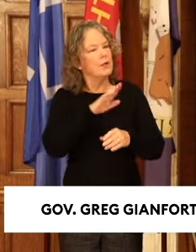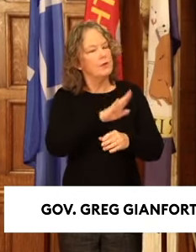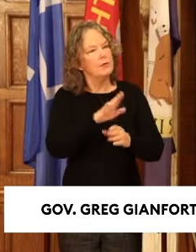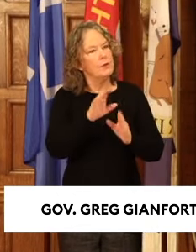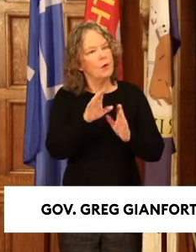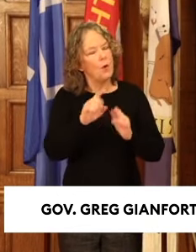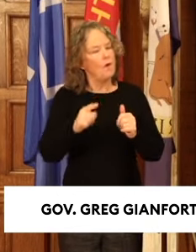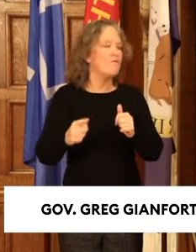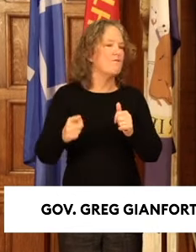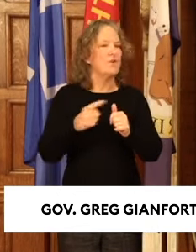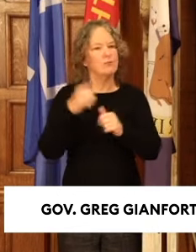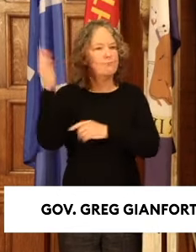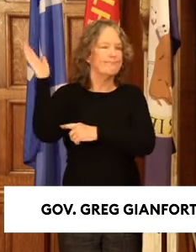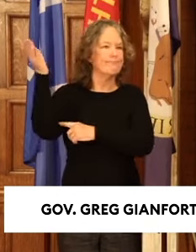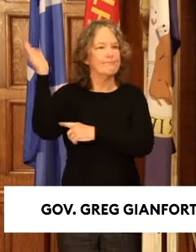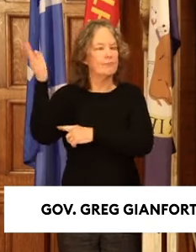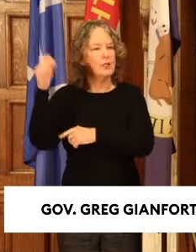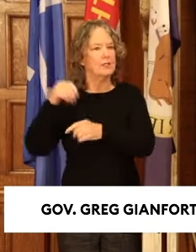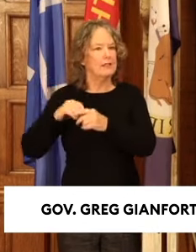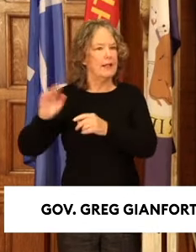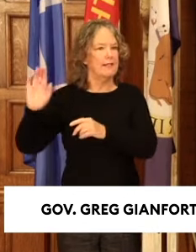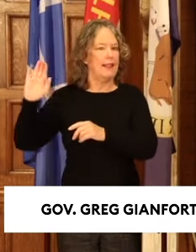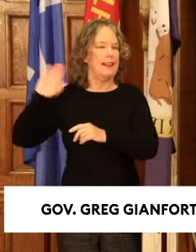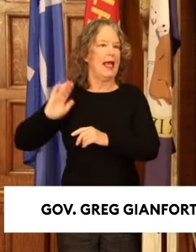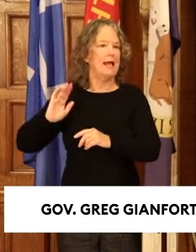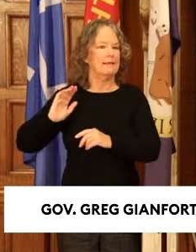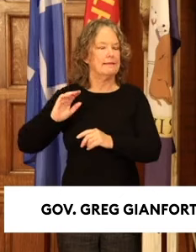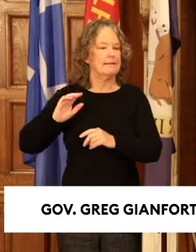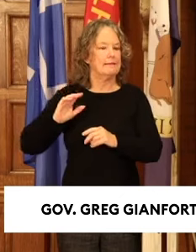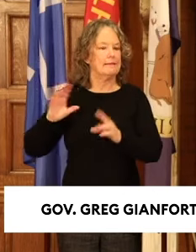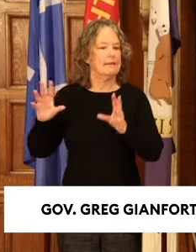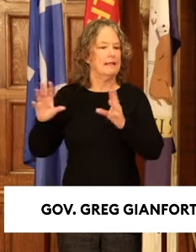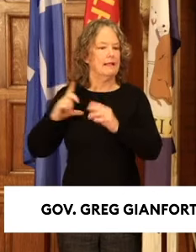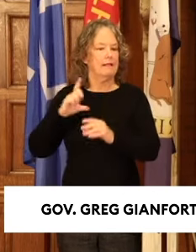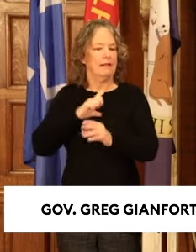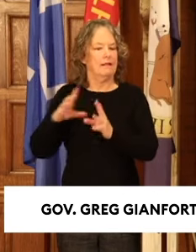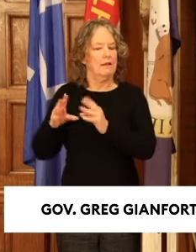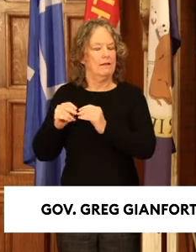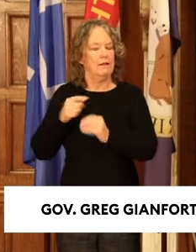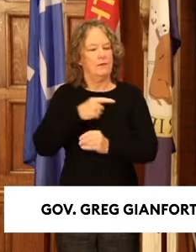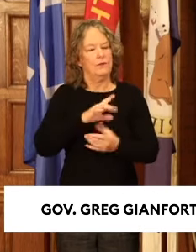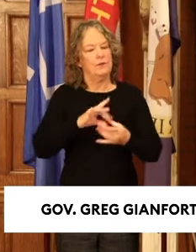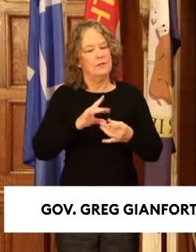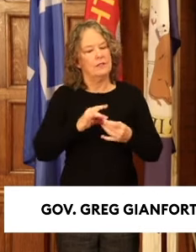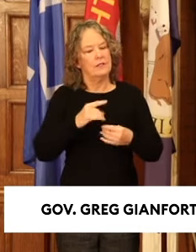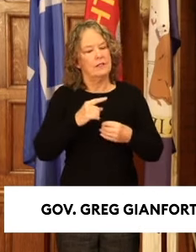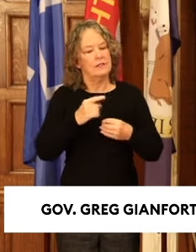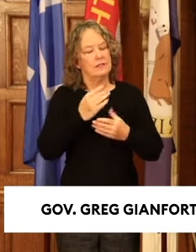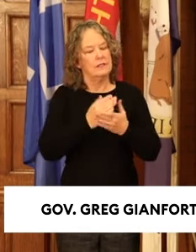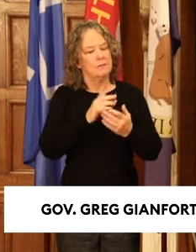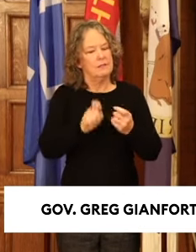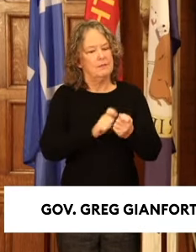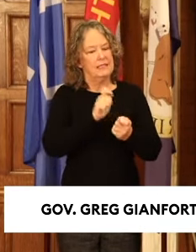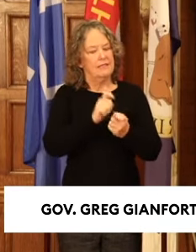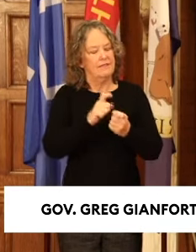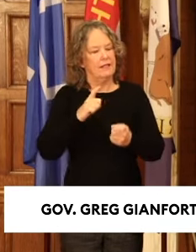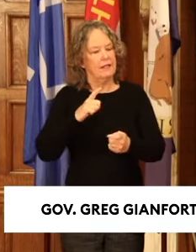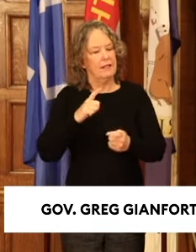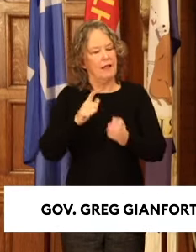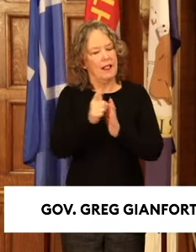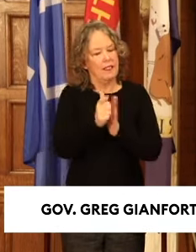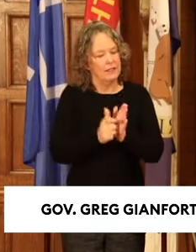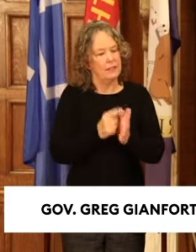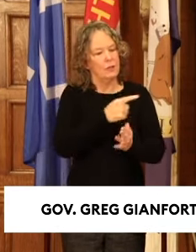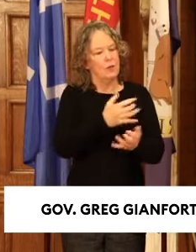first address, in a previous session, you pointed to specific legislation you wanted to see meet your desk, and then you signed it. Now that